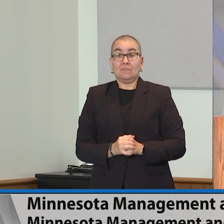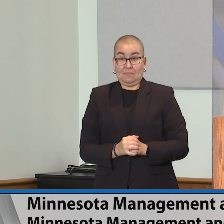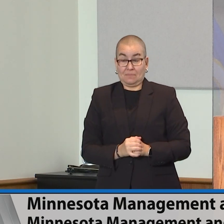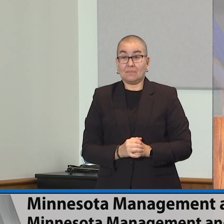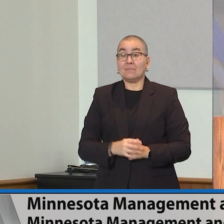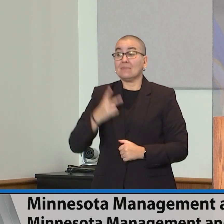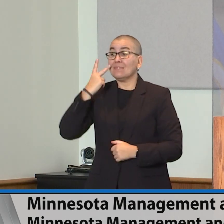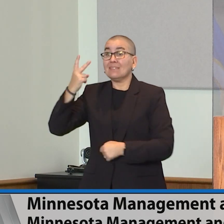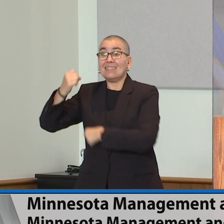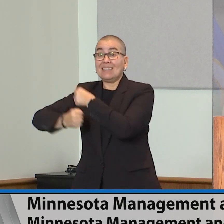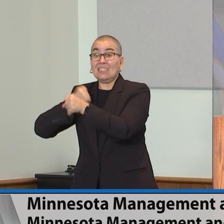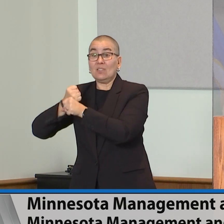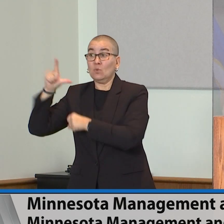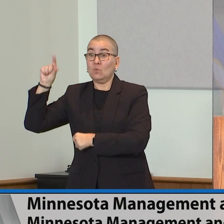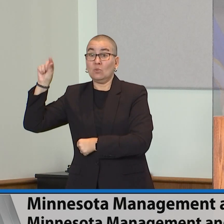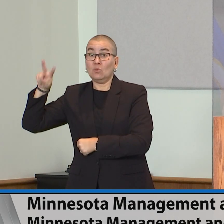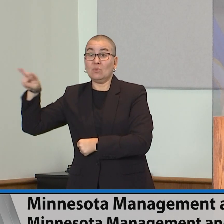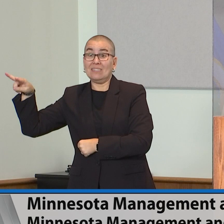to walk through the economic